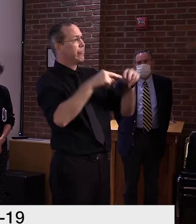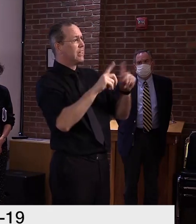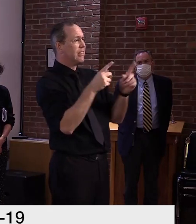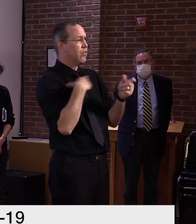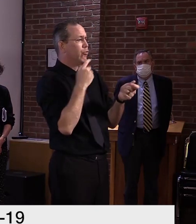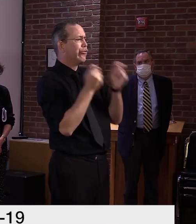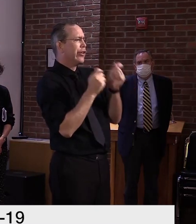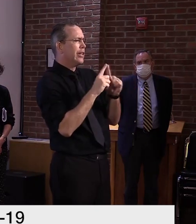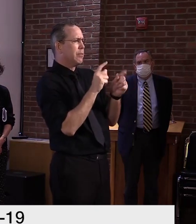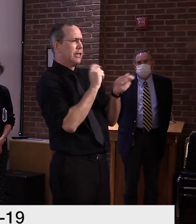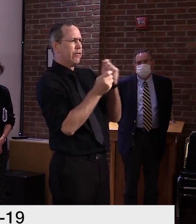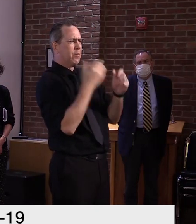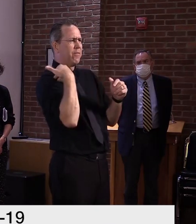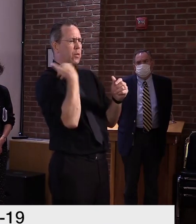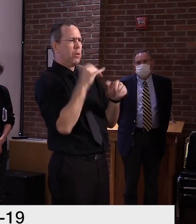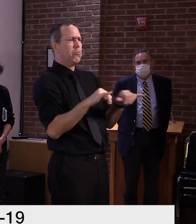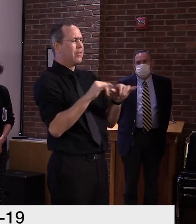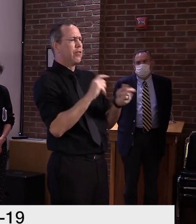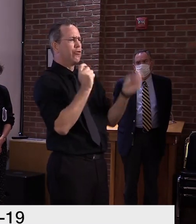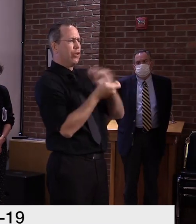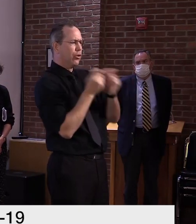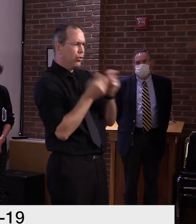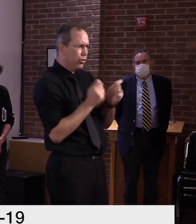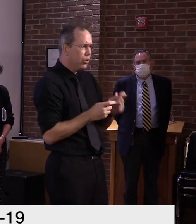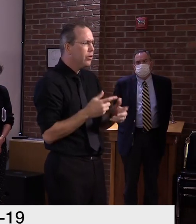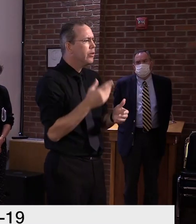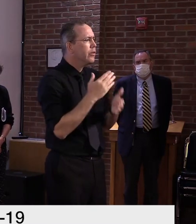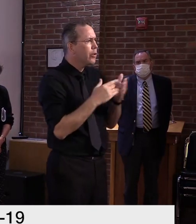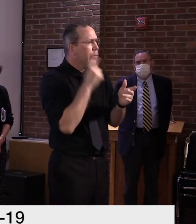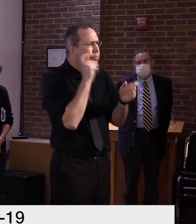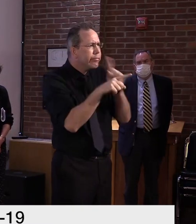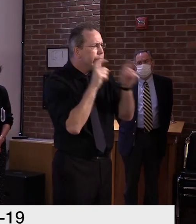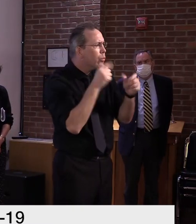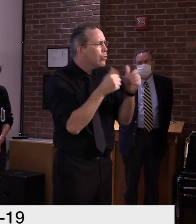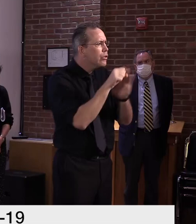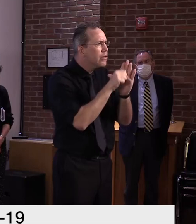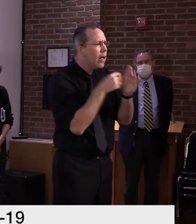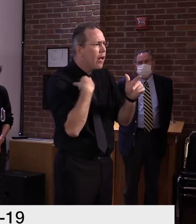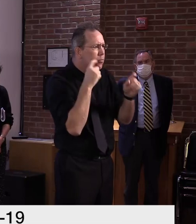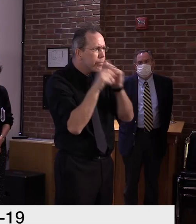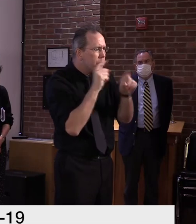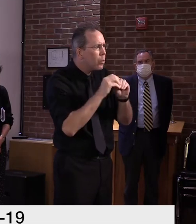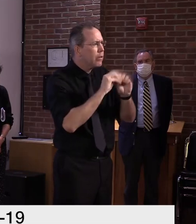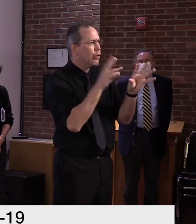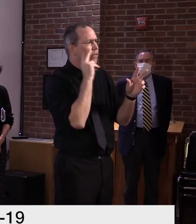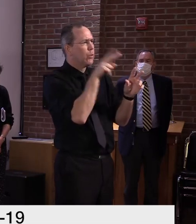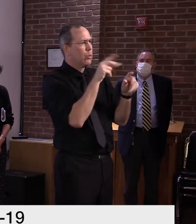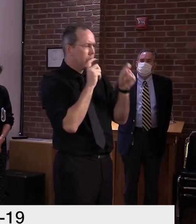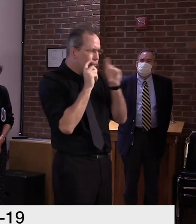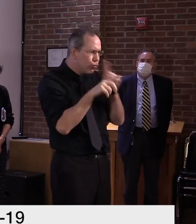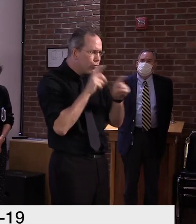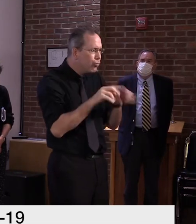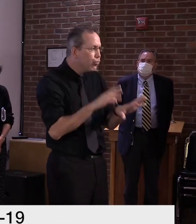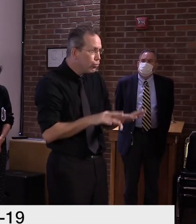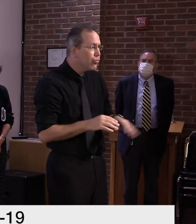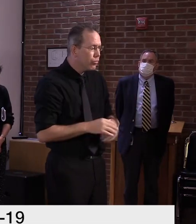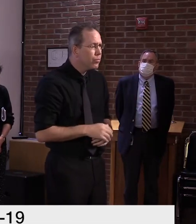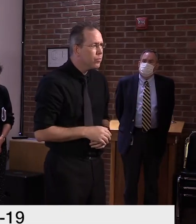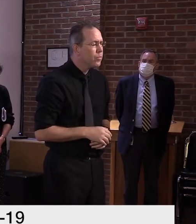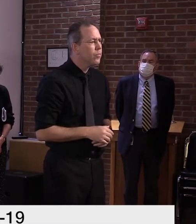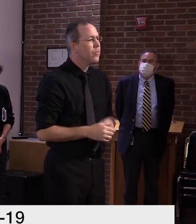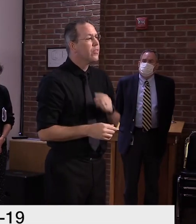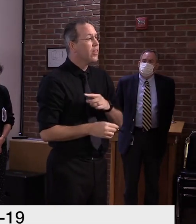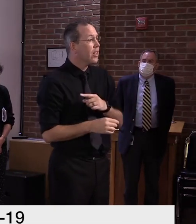has a cleaner appearance that more distinctly outlines the borders of the states that it applies to. But we also made